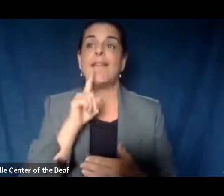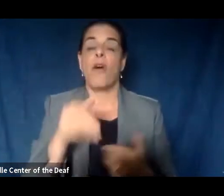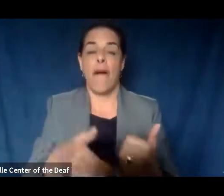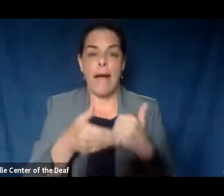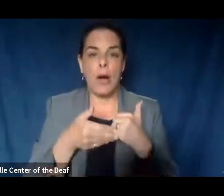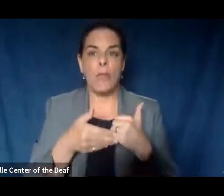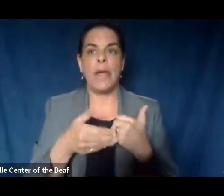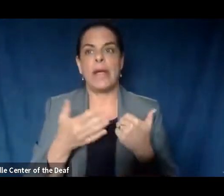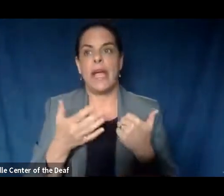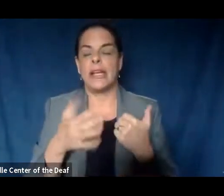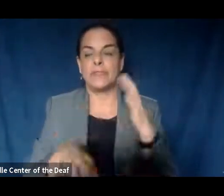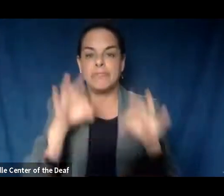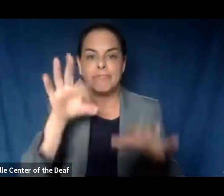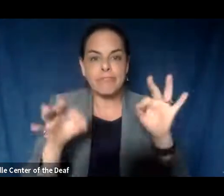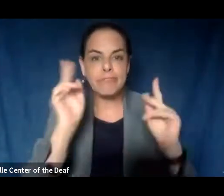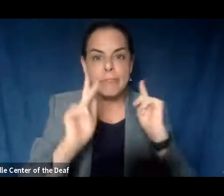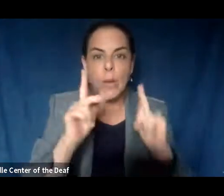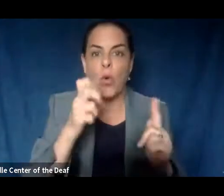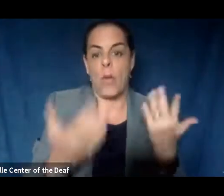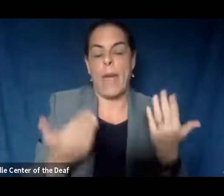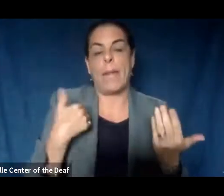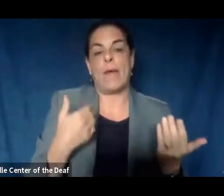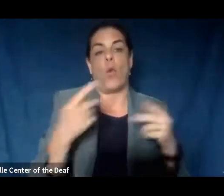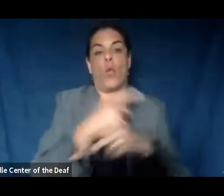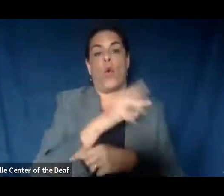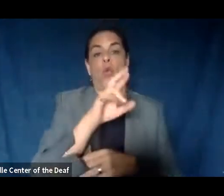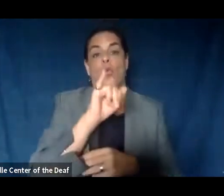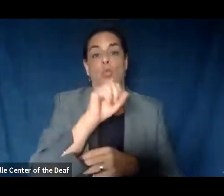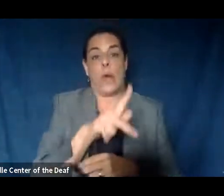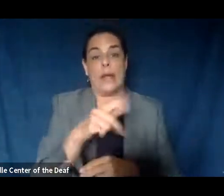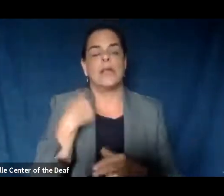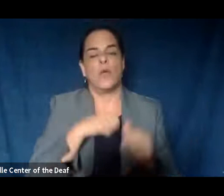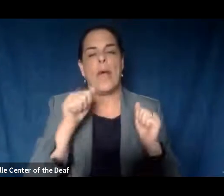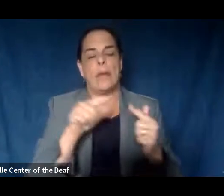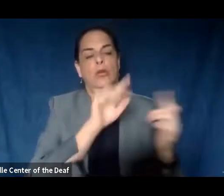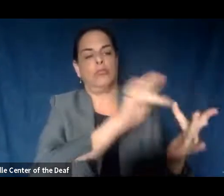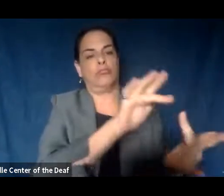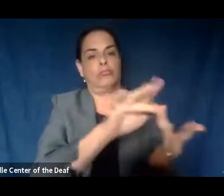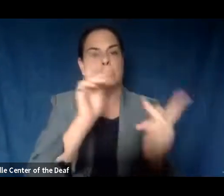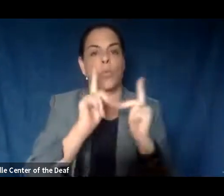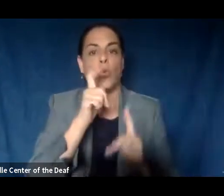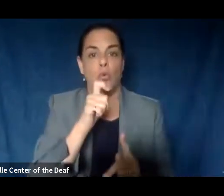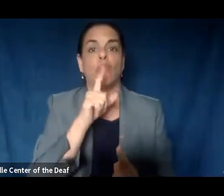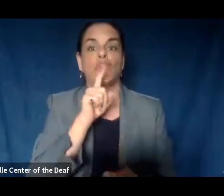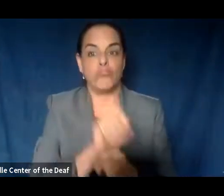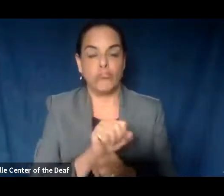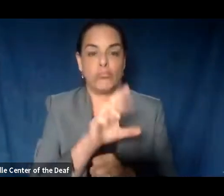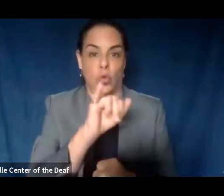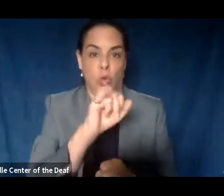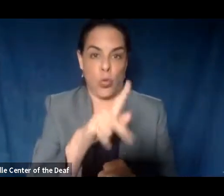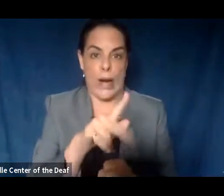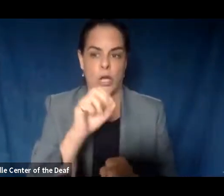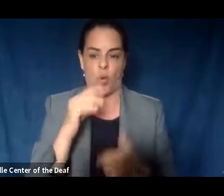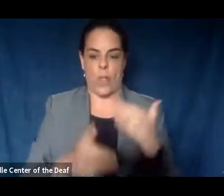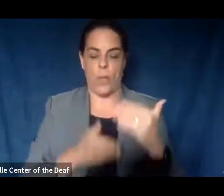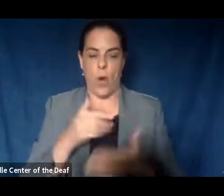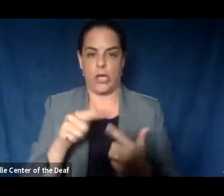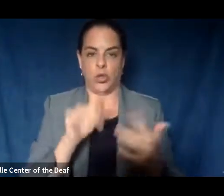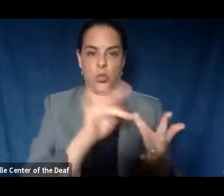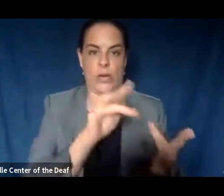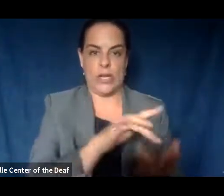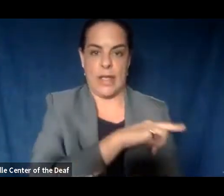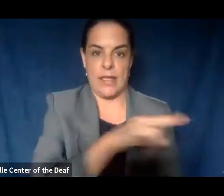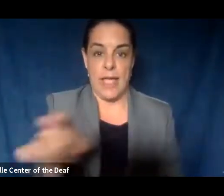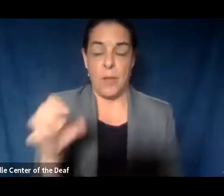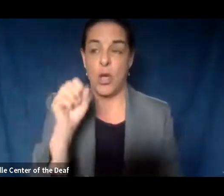us locate folks that might be at risk. And we've been able to reach out to the folks who are at risk or are in the process of reaching out to them. So that